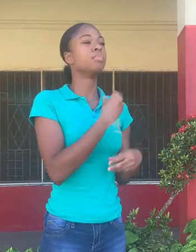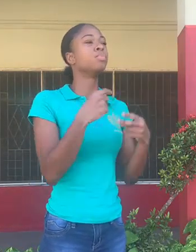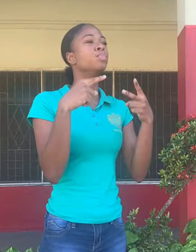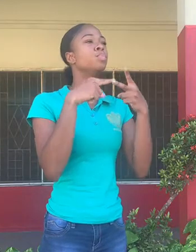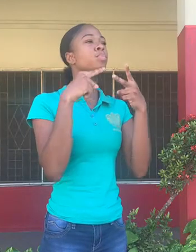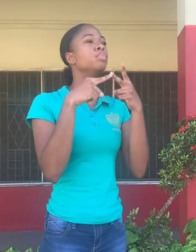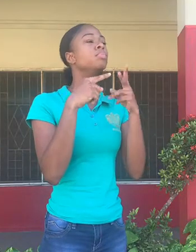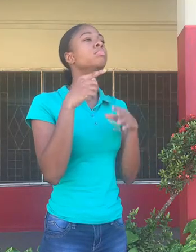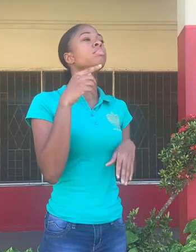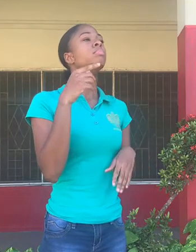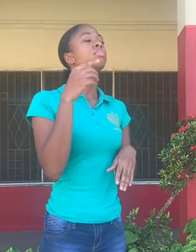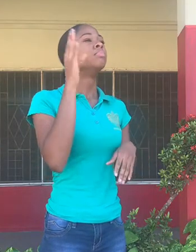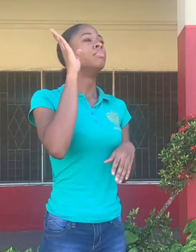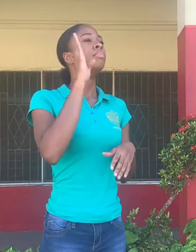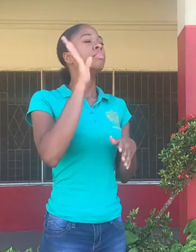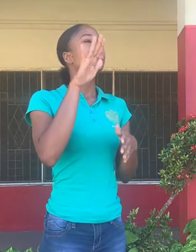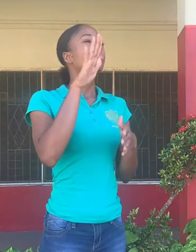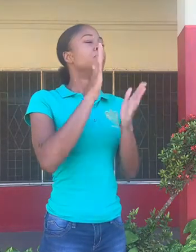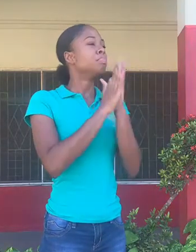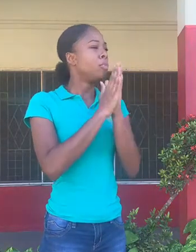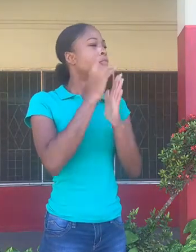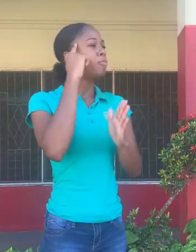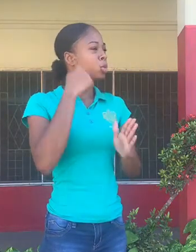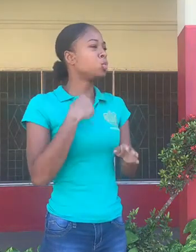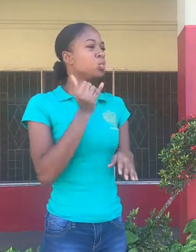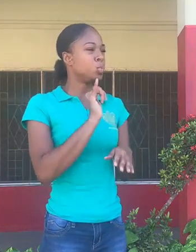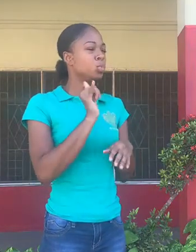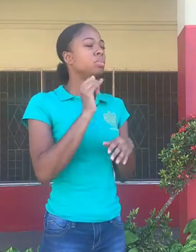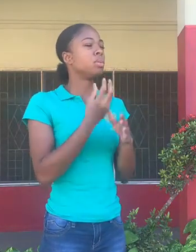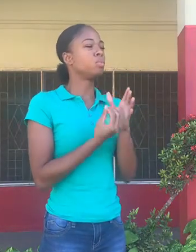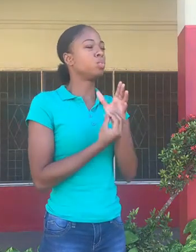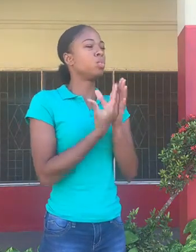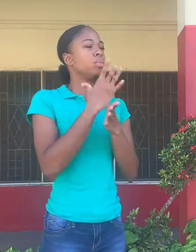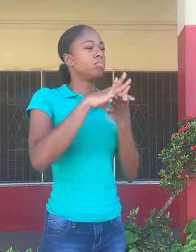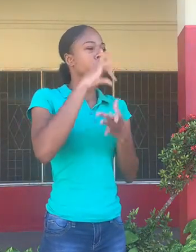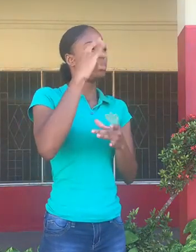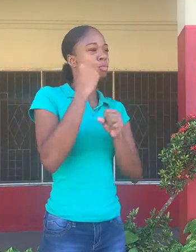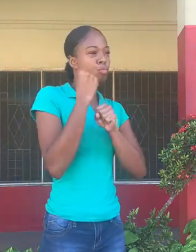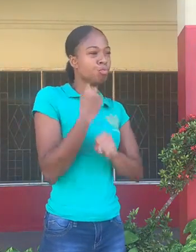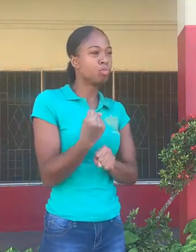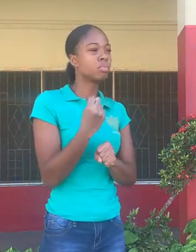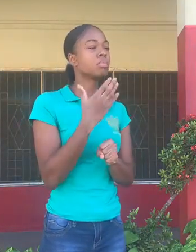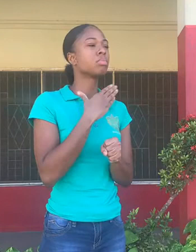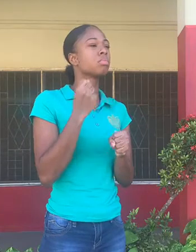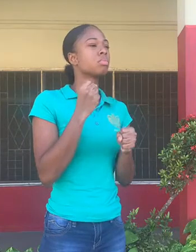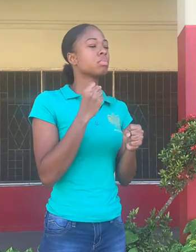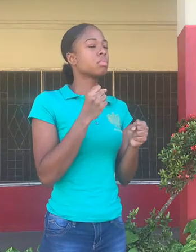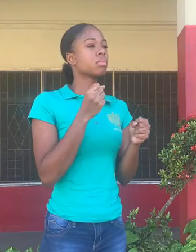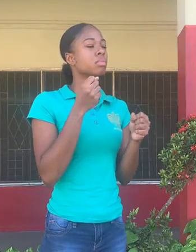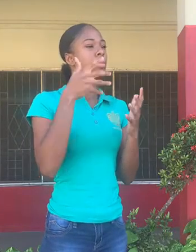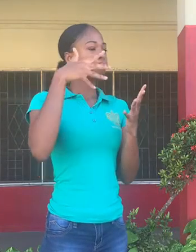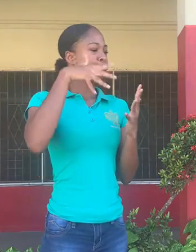care of my family while I'm in DTS. I also pray that I would grow spiritually strong,